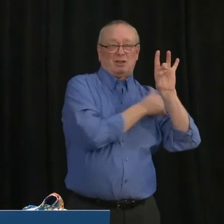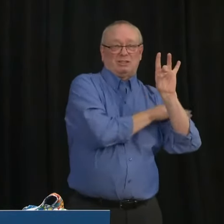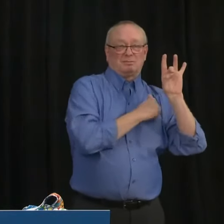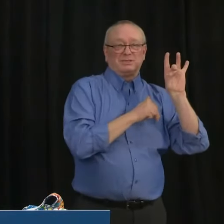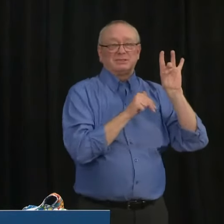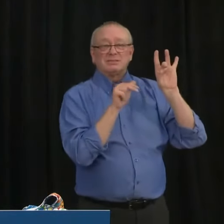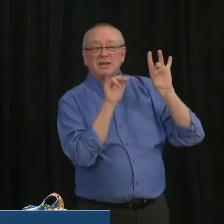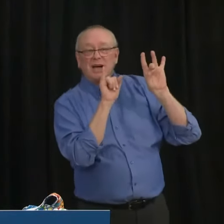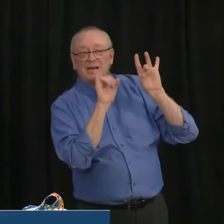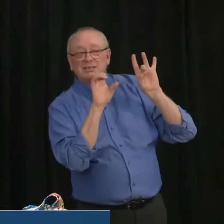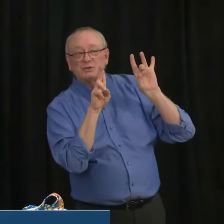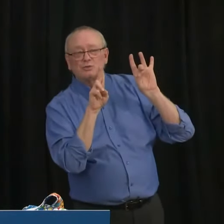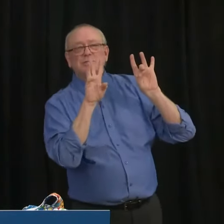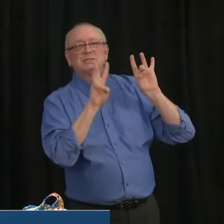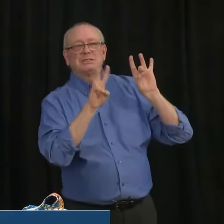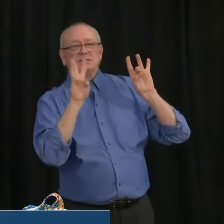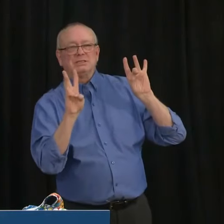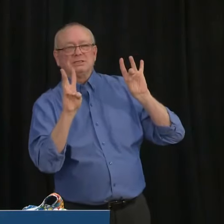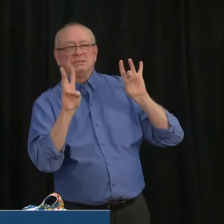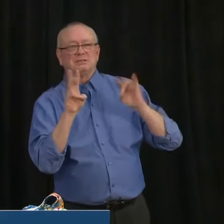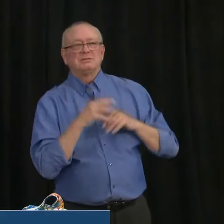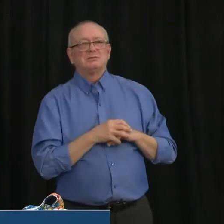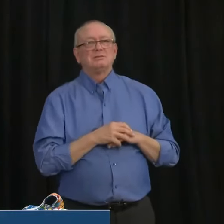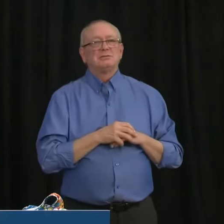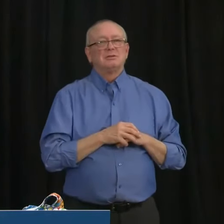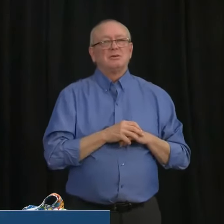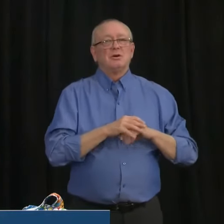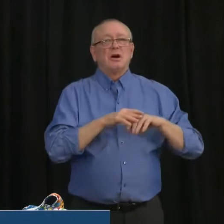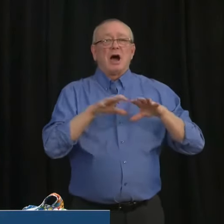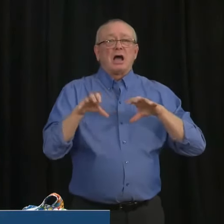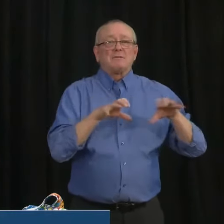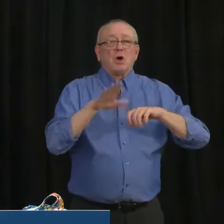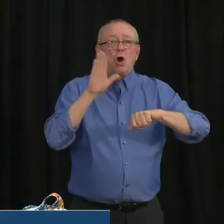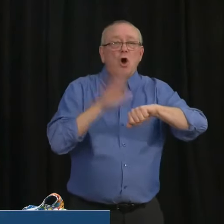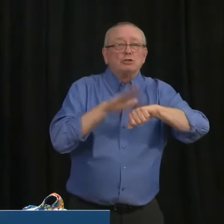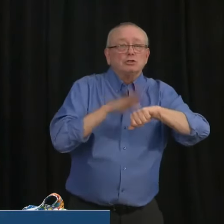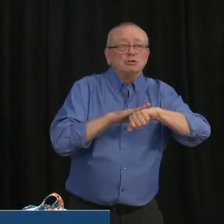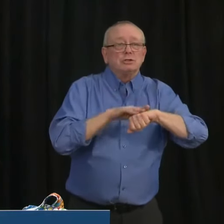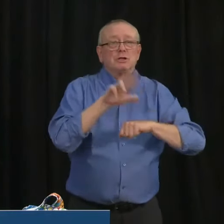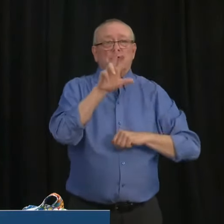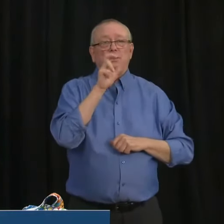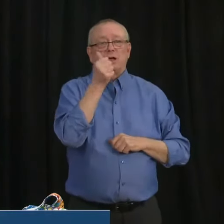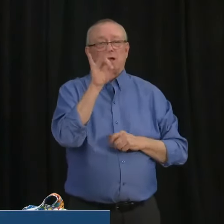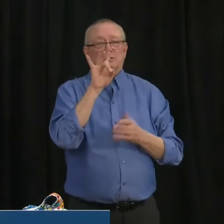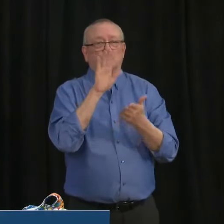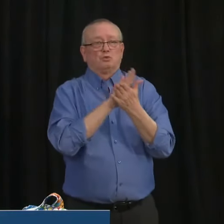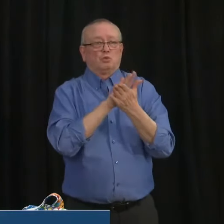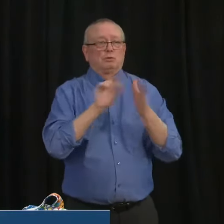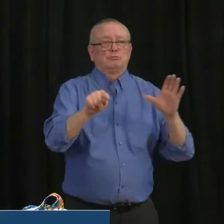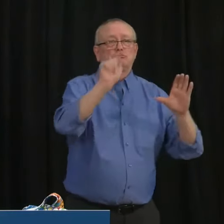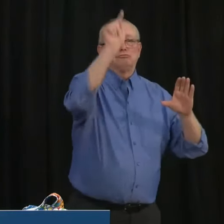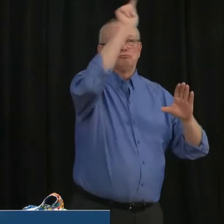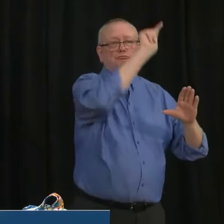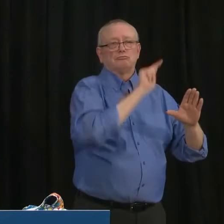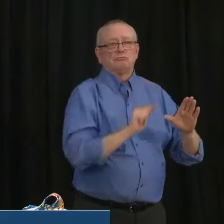active alerts or outbreaks in 318 schools or about 13 percent of schools in Alberta.